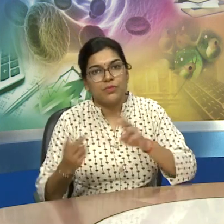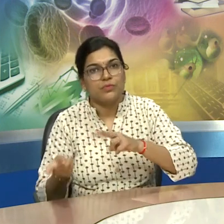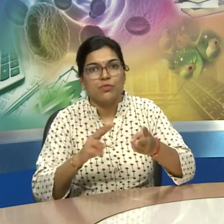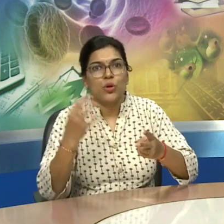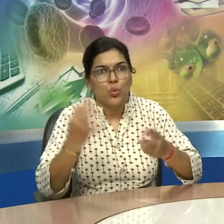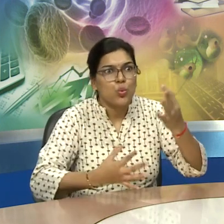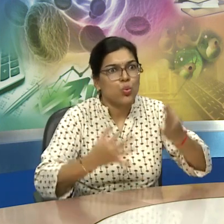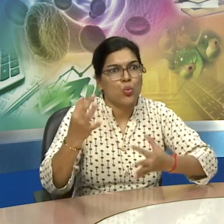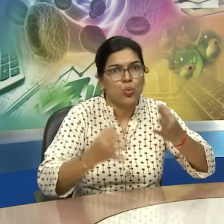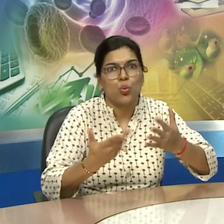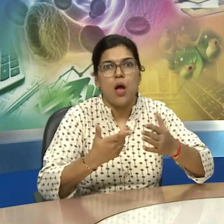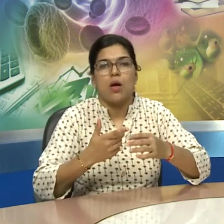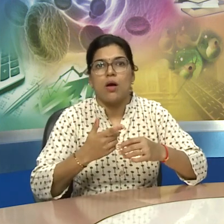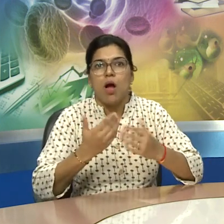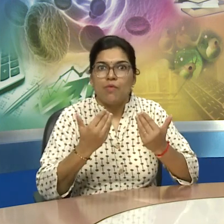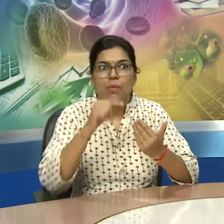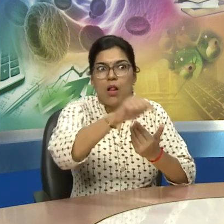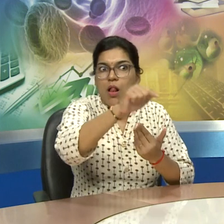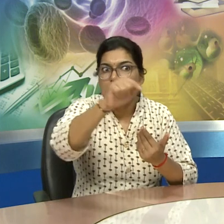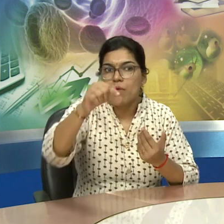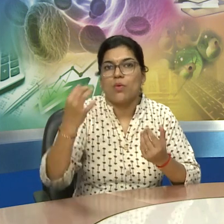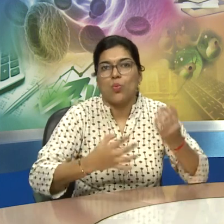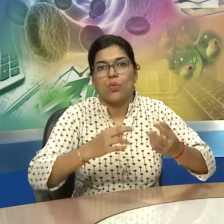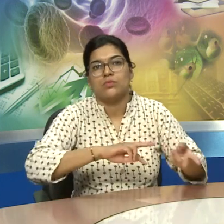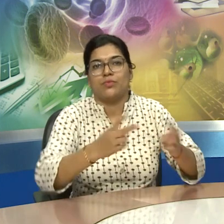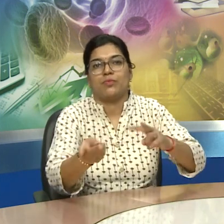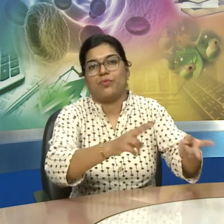they had no permanent home they were just moving from one place to another